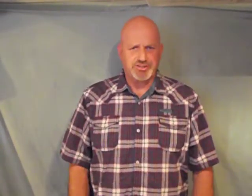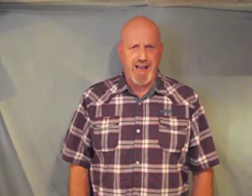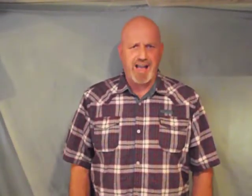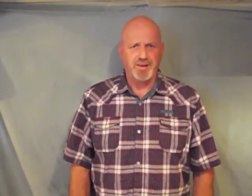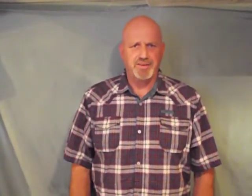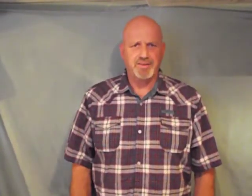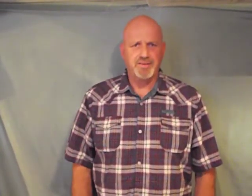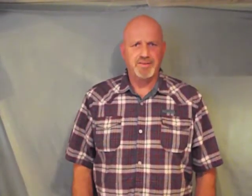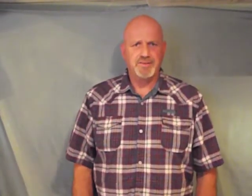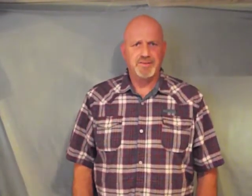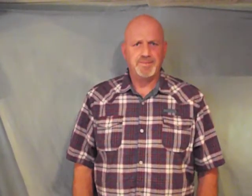child